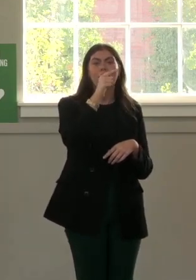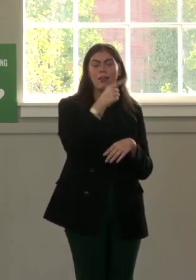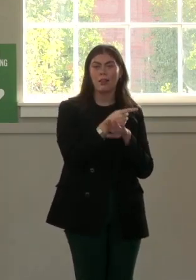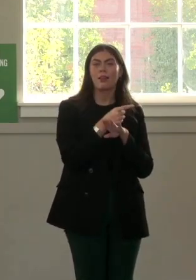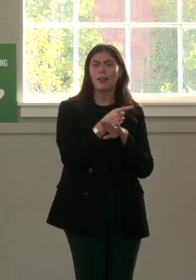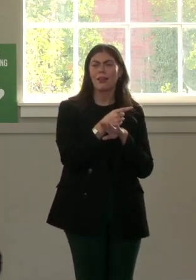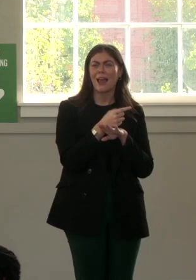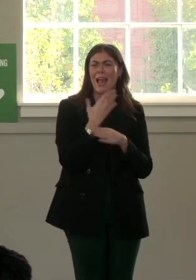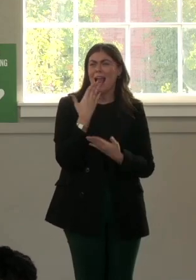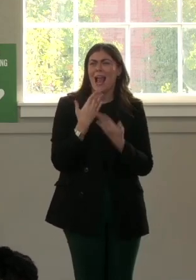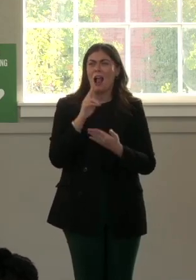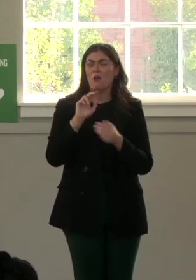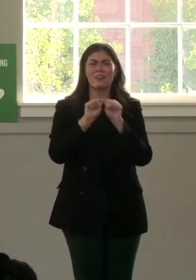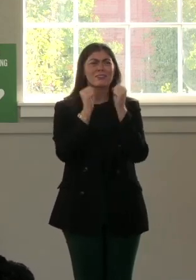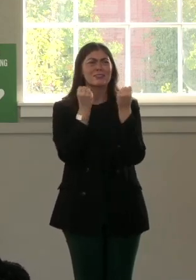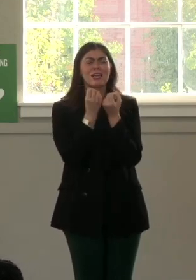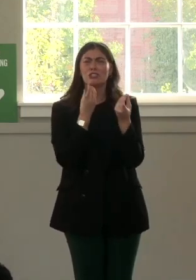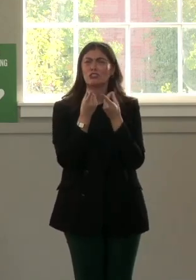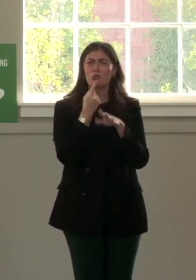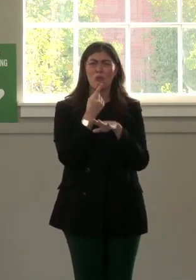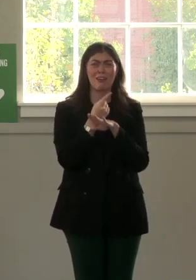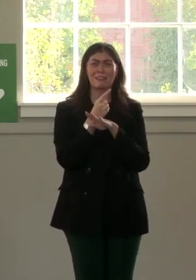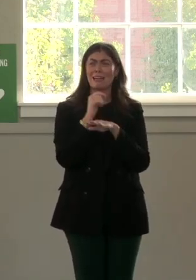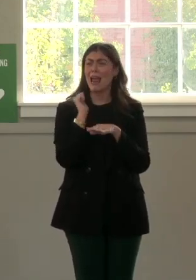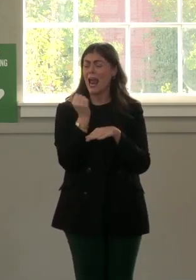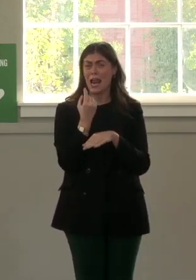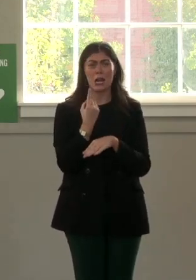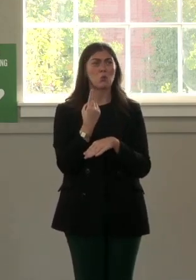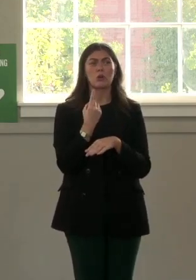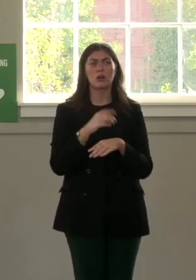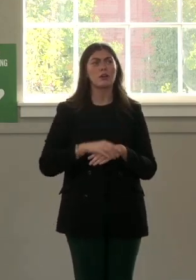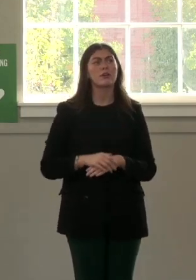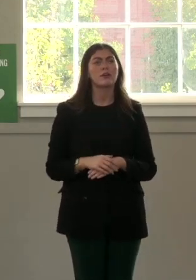How can society do that to any of us on any level?